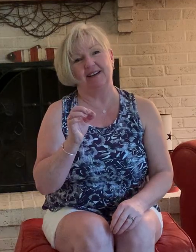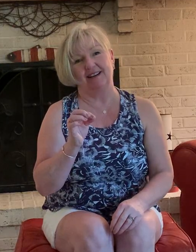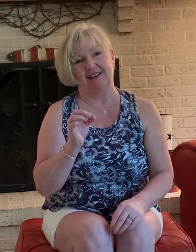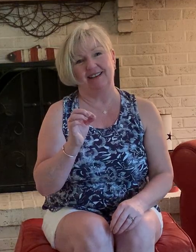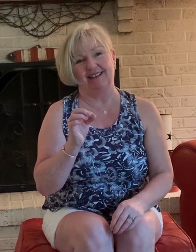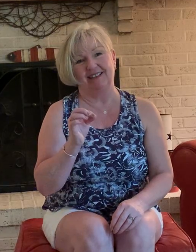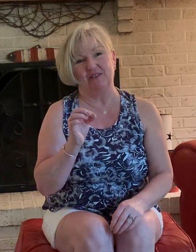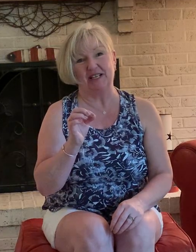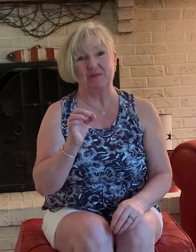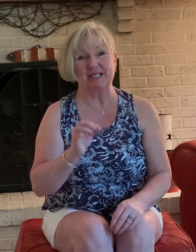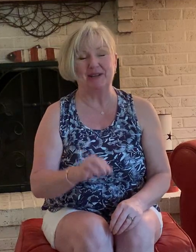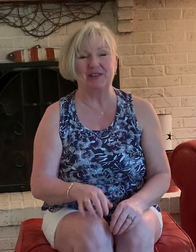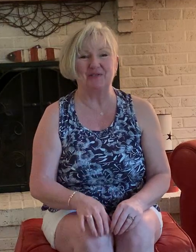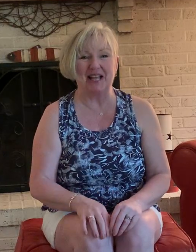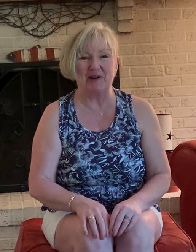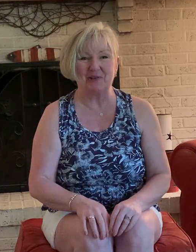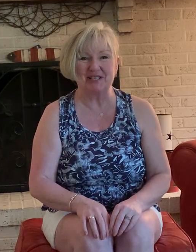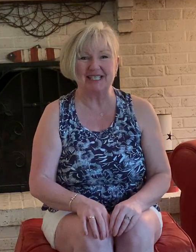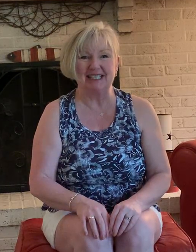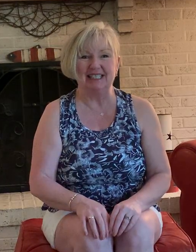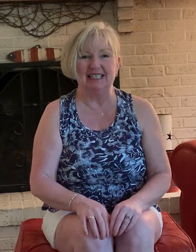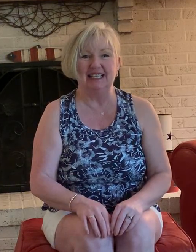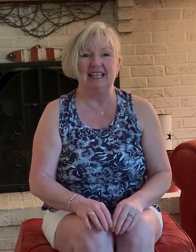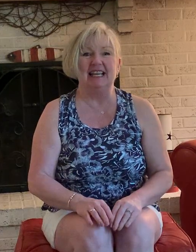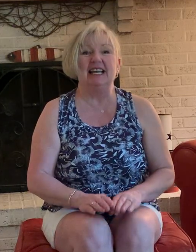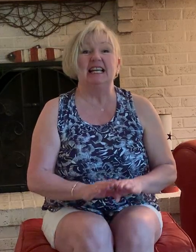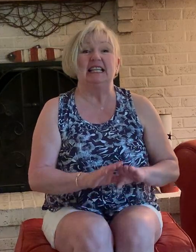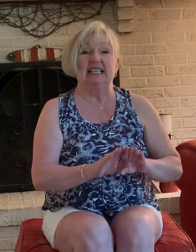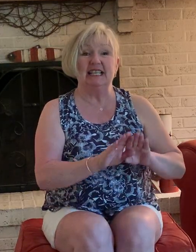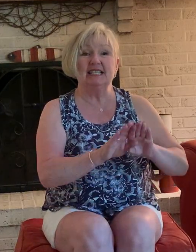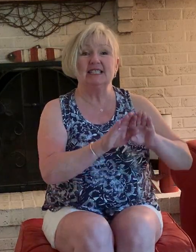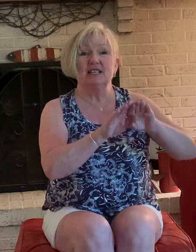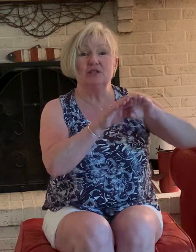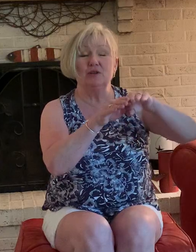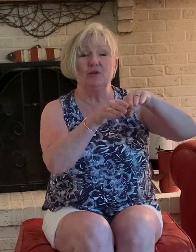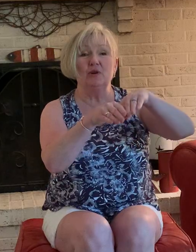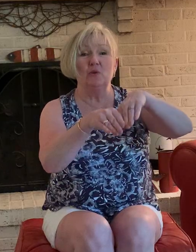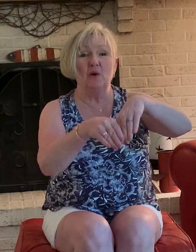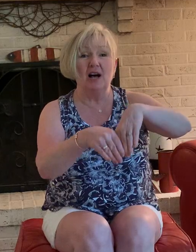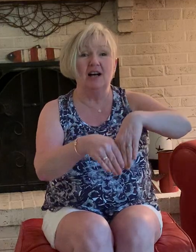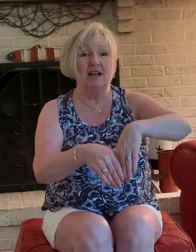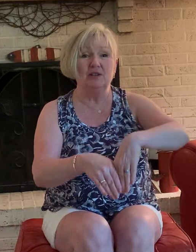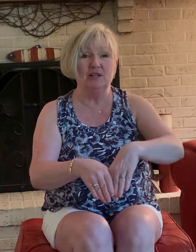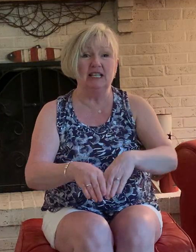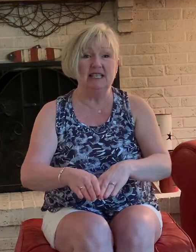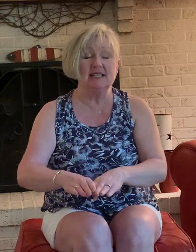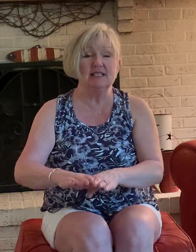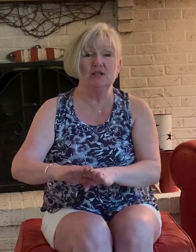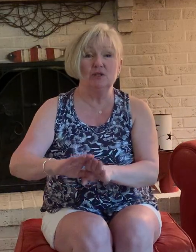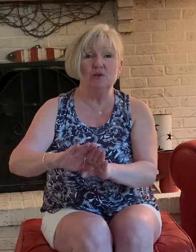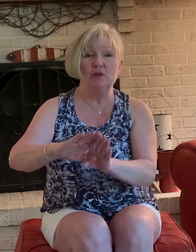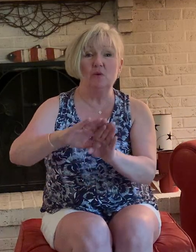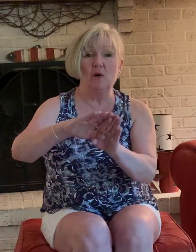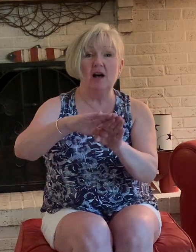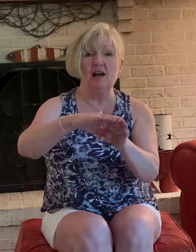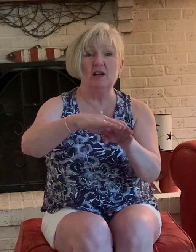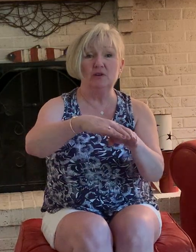as we smell the flowers listen to the water listen to the water